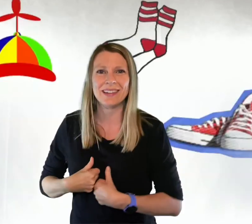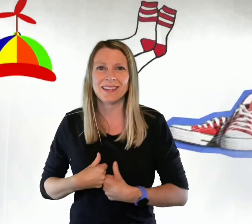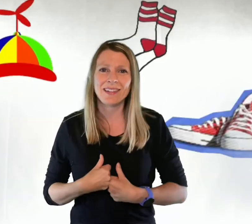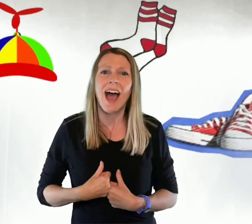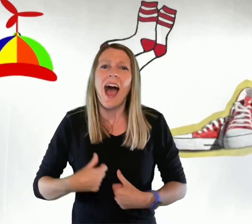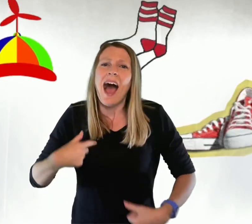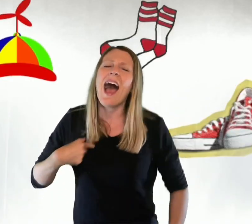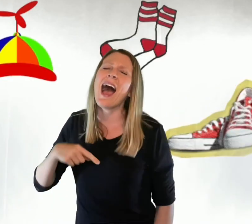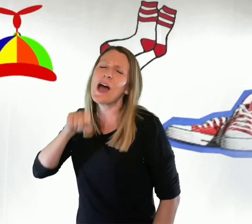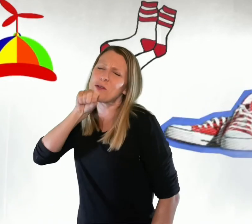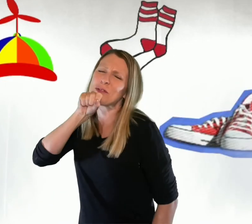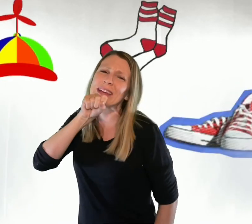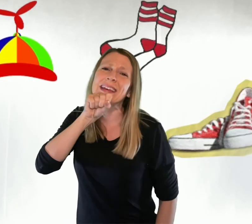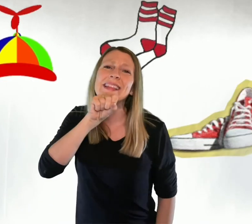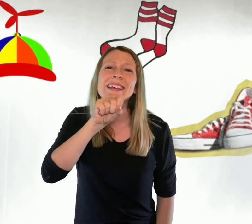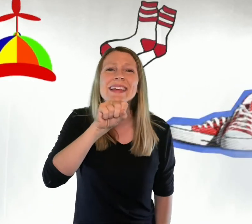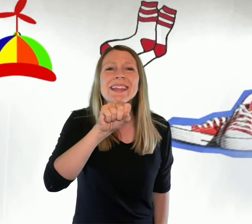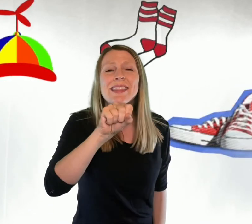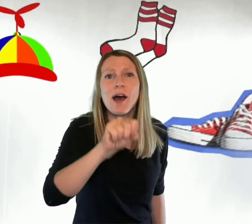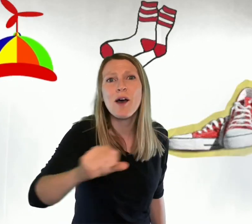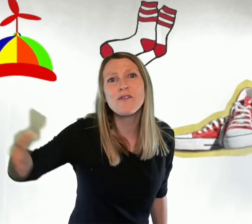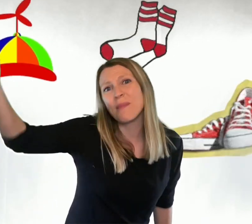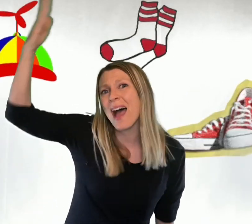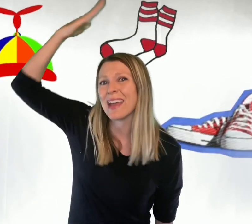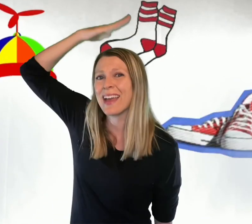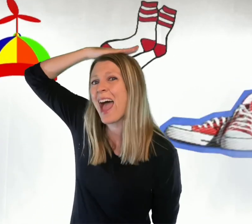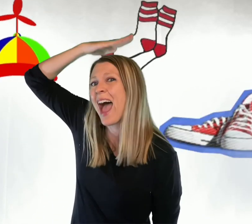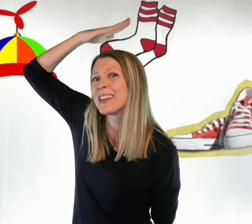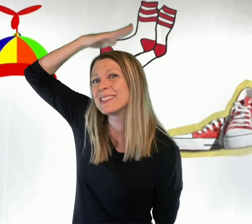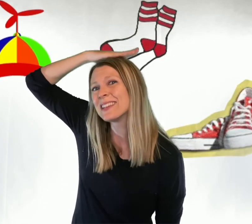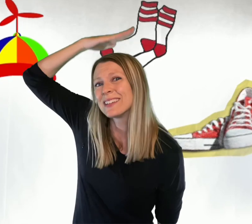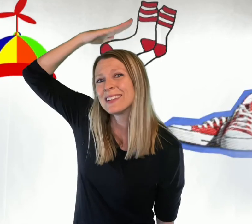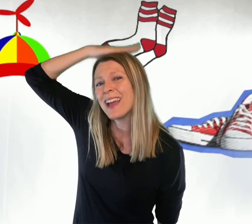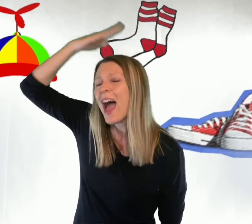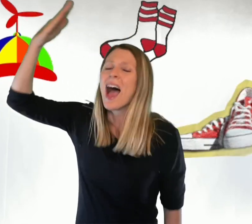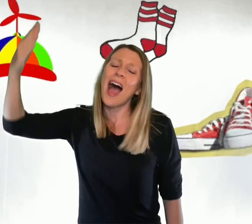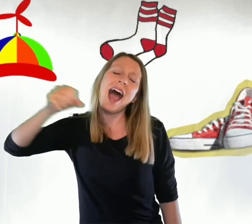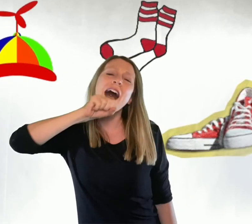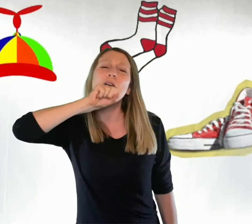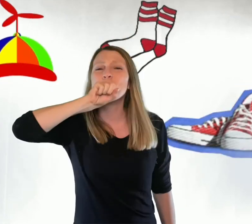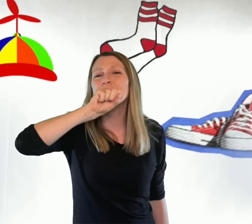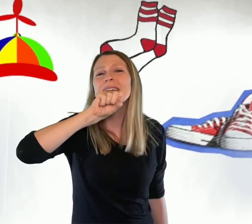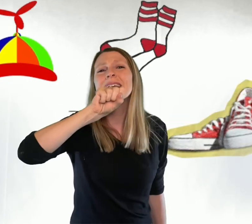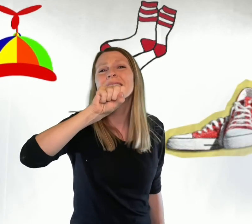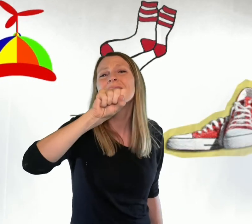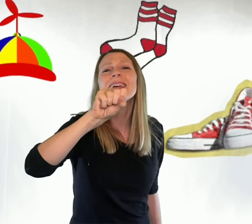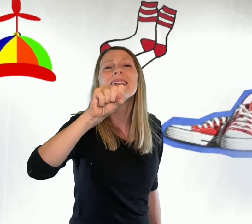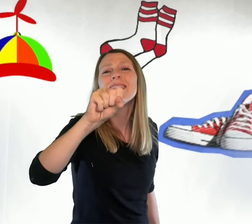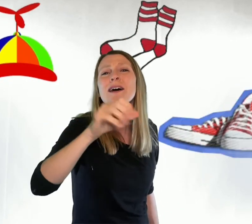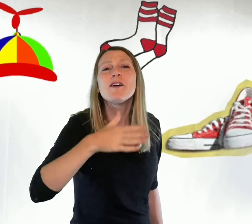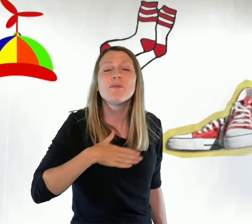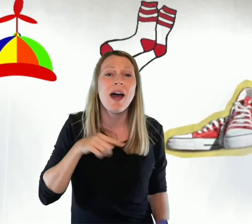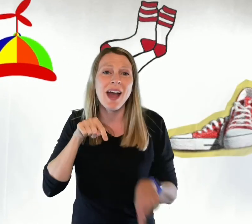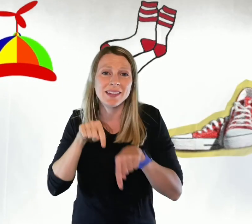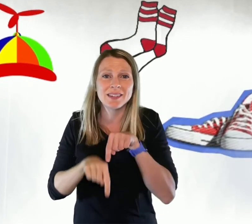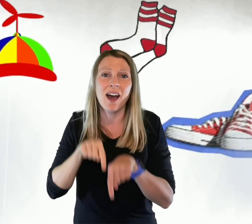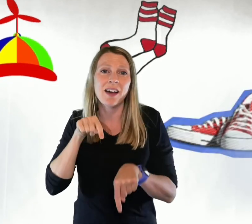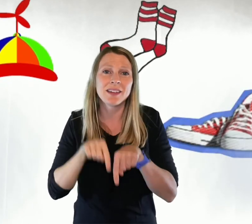I really love my hat. I really love my socks.